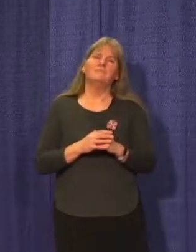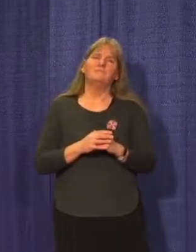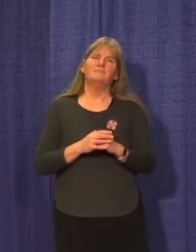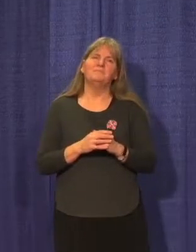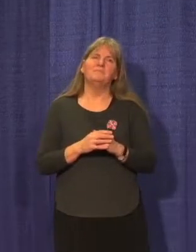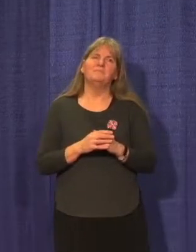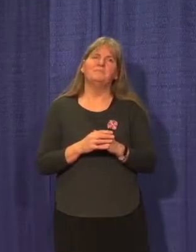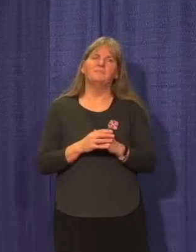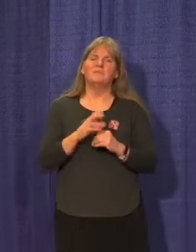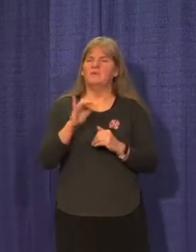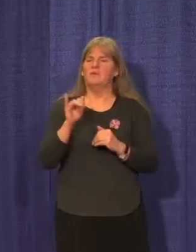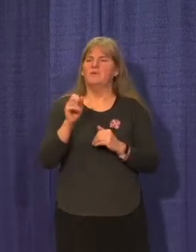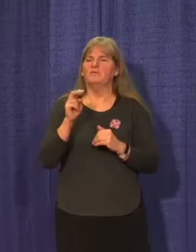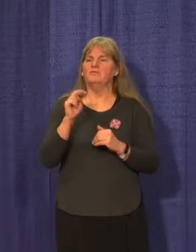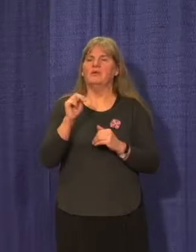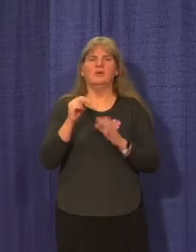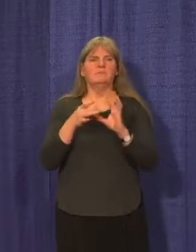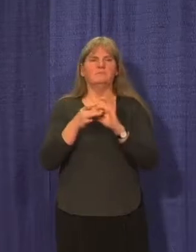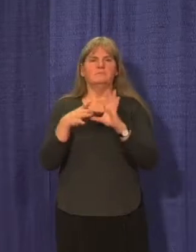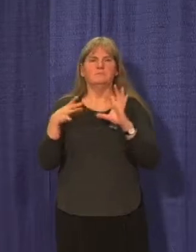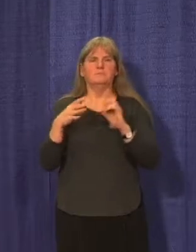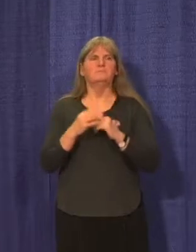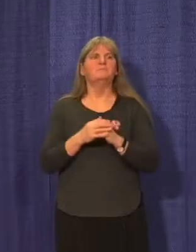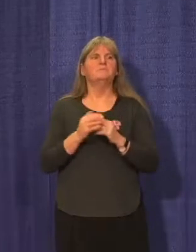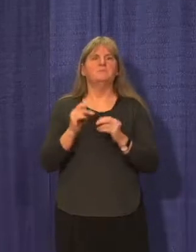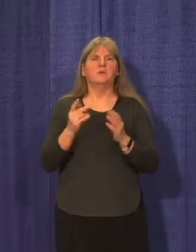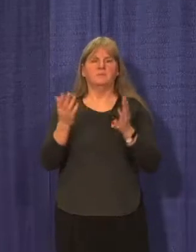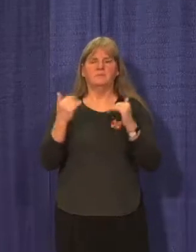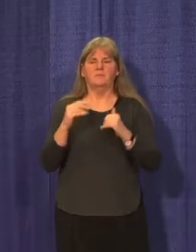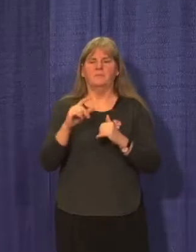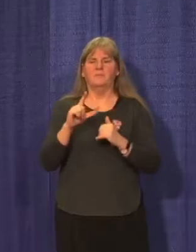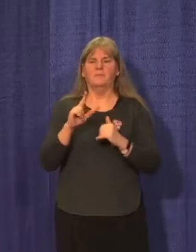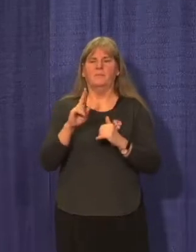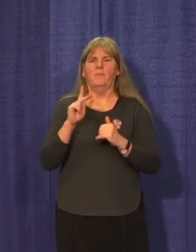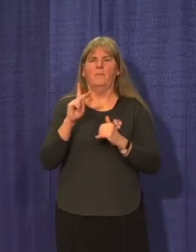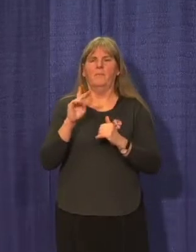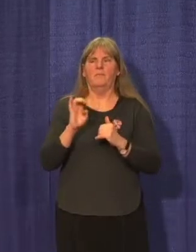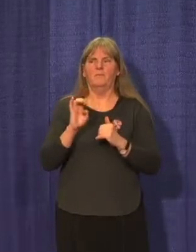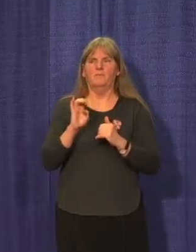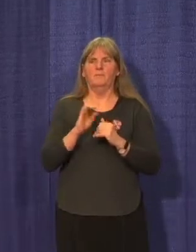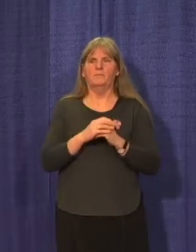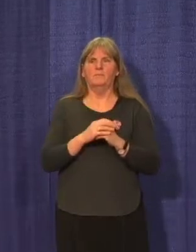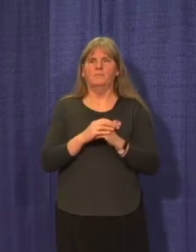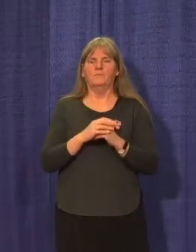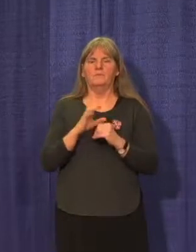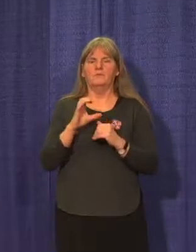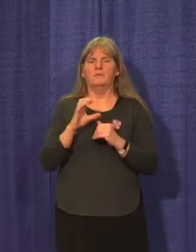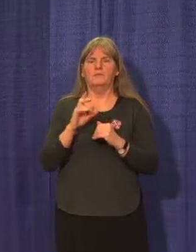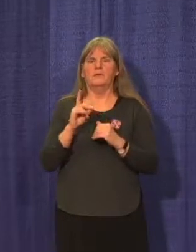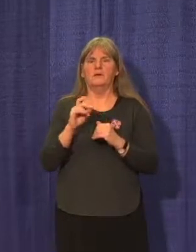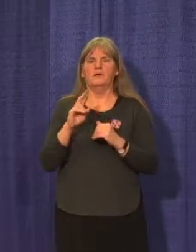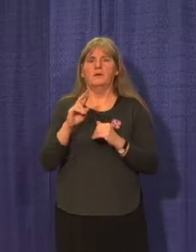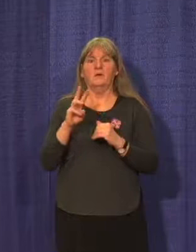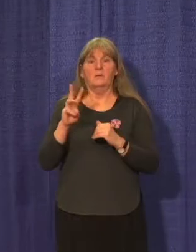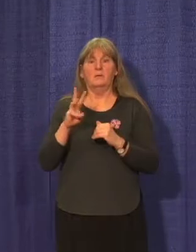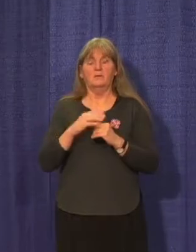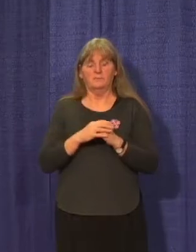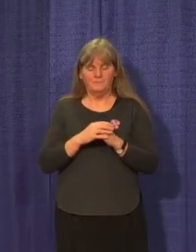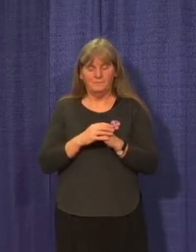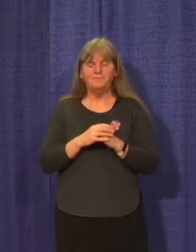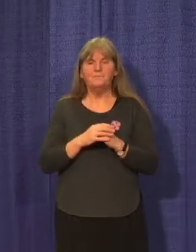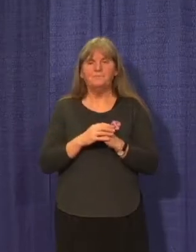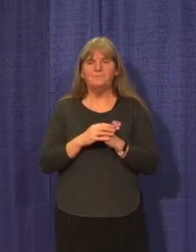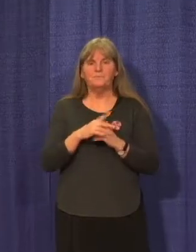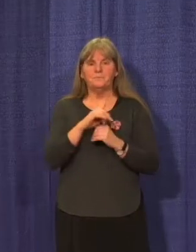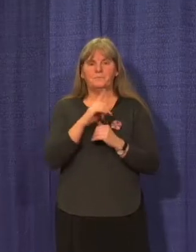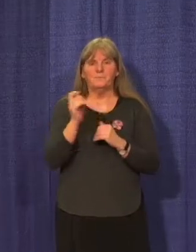John's off the line now, actually. Okay. Luke from CKRW. Yes, I have a question for